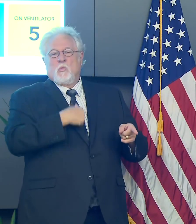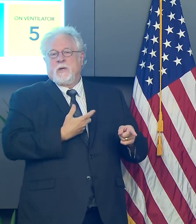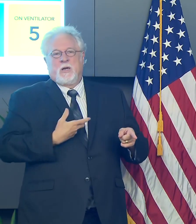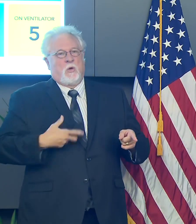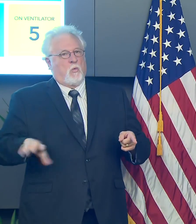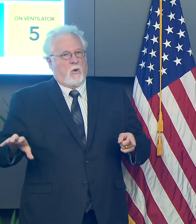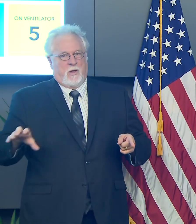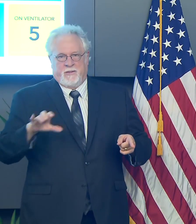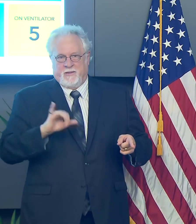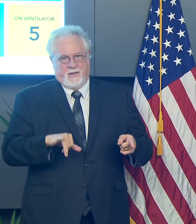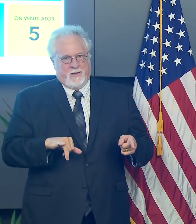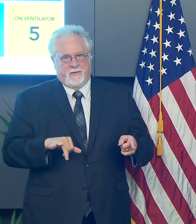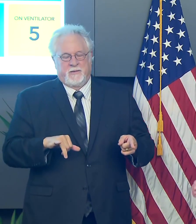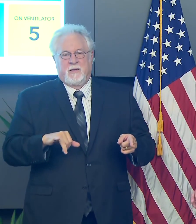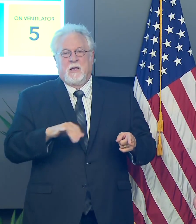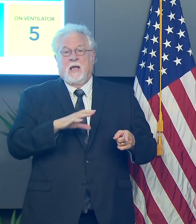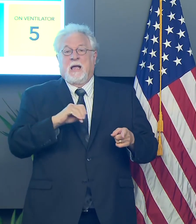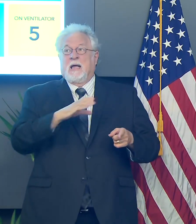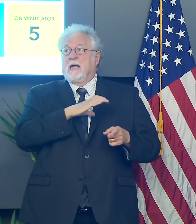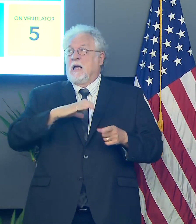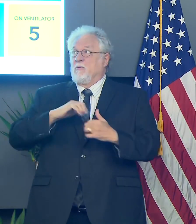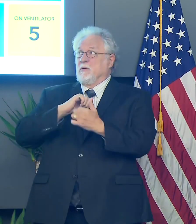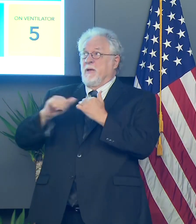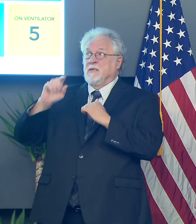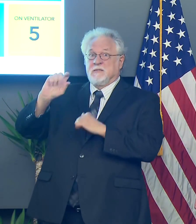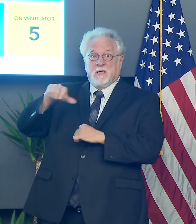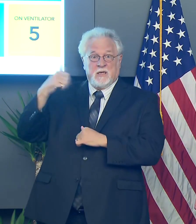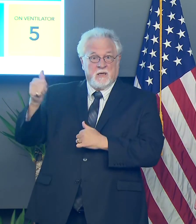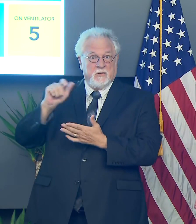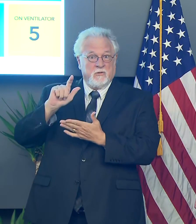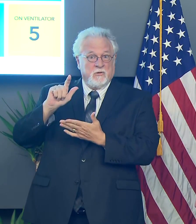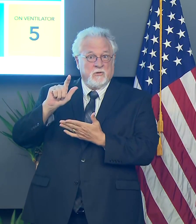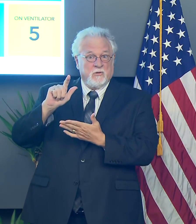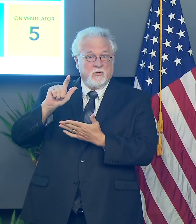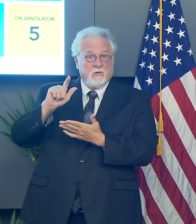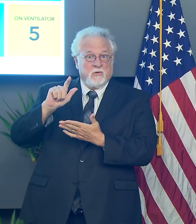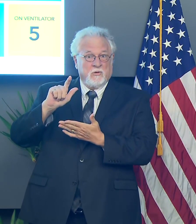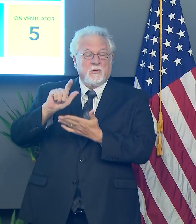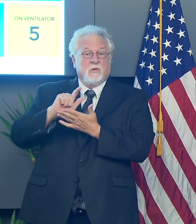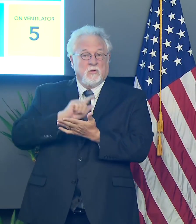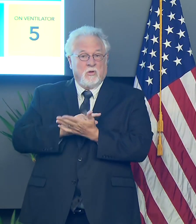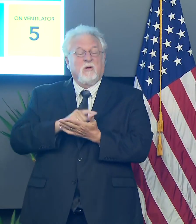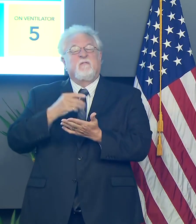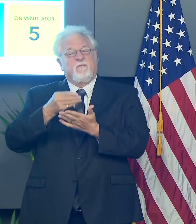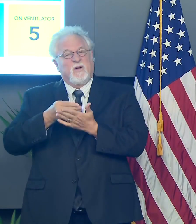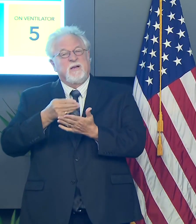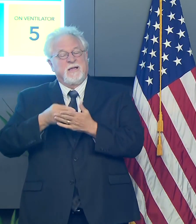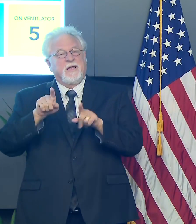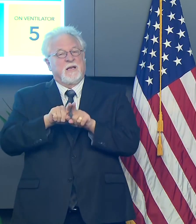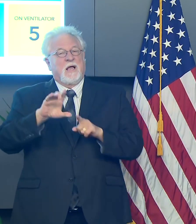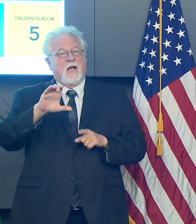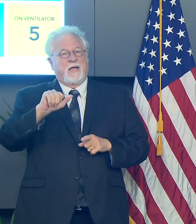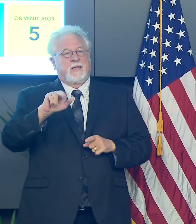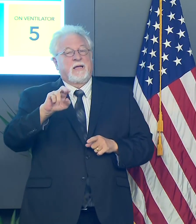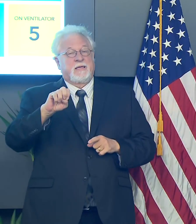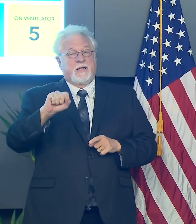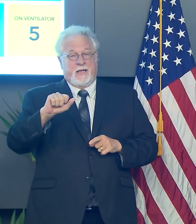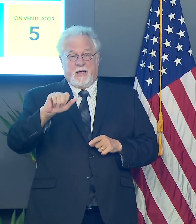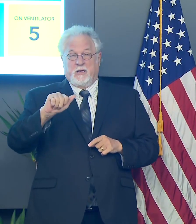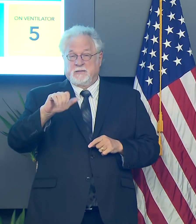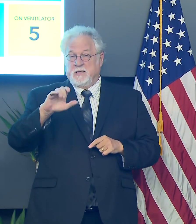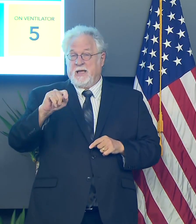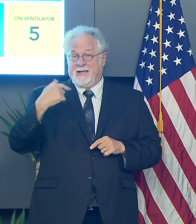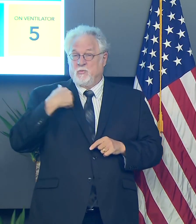want to do, uh, and if Congress passes another round of, uh, funding, much like the CARES Act funding that we received